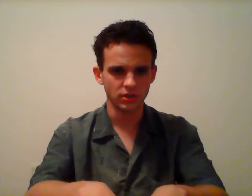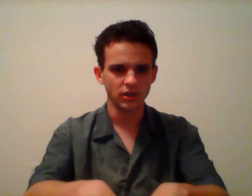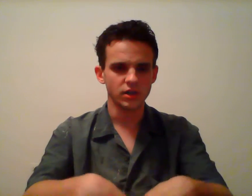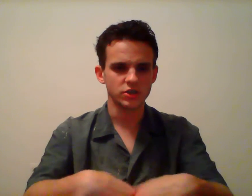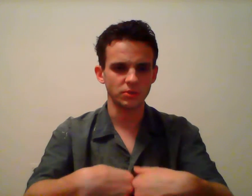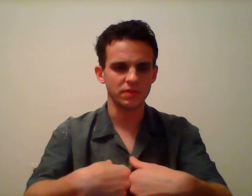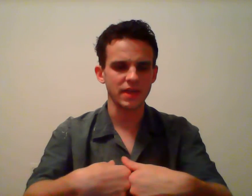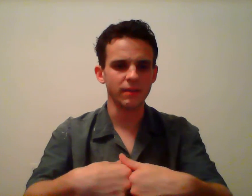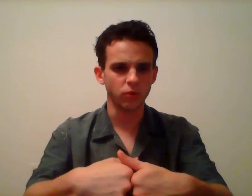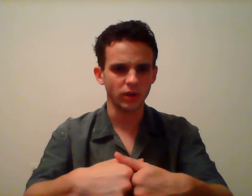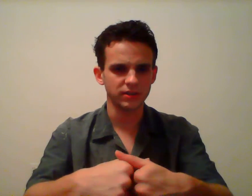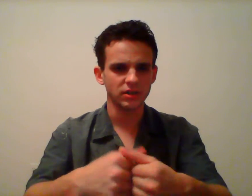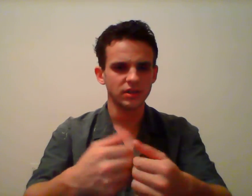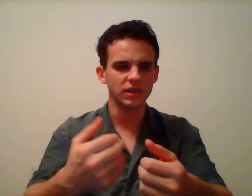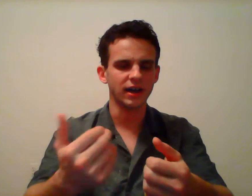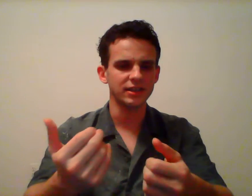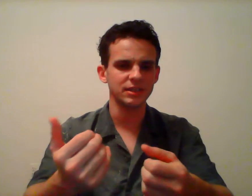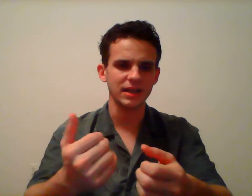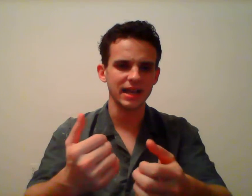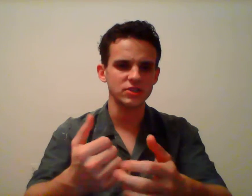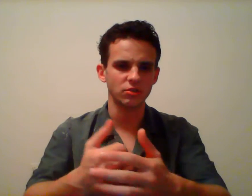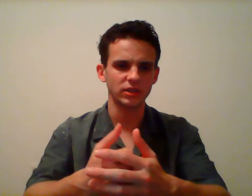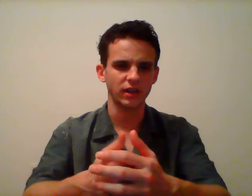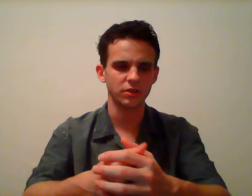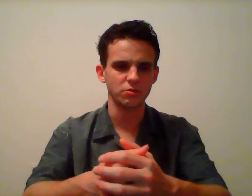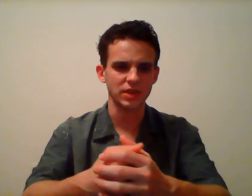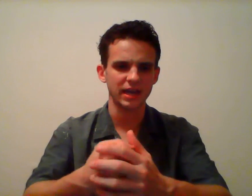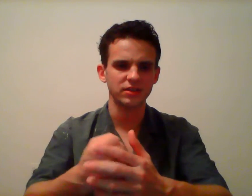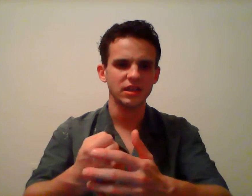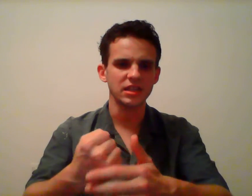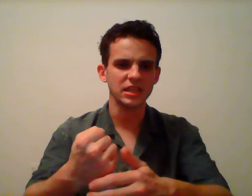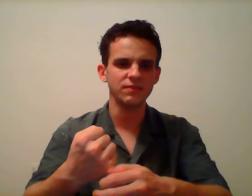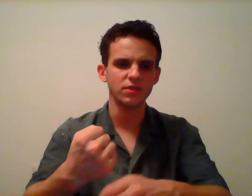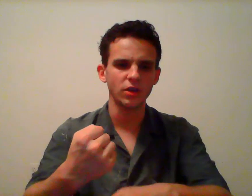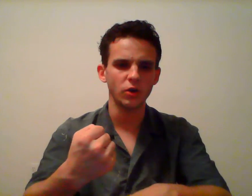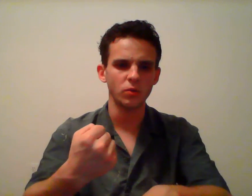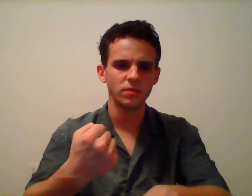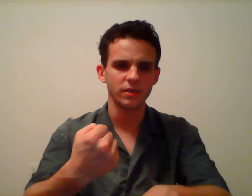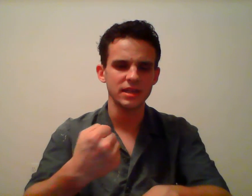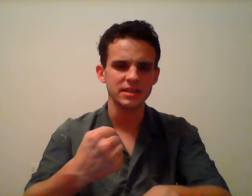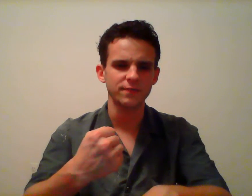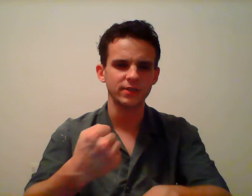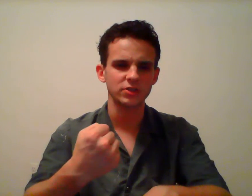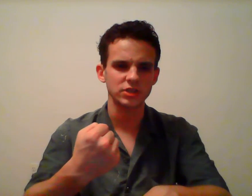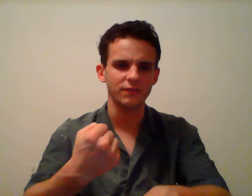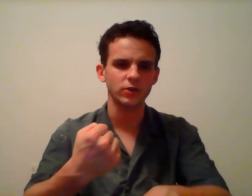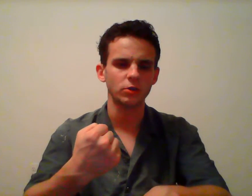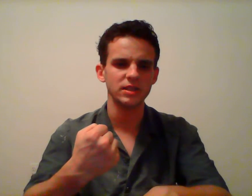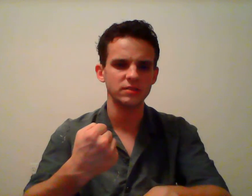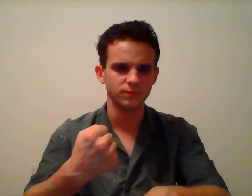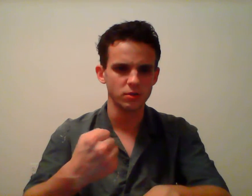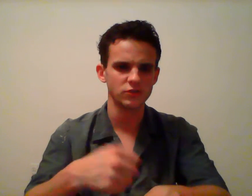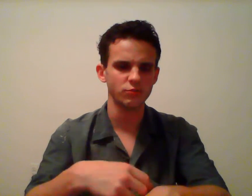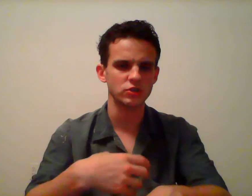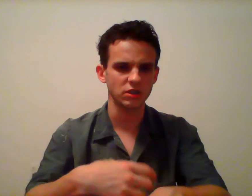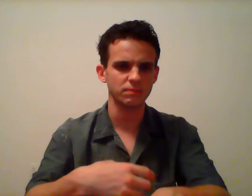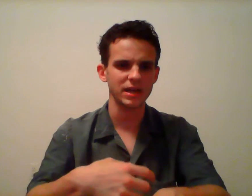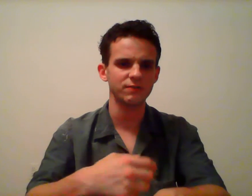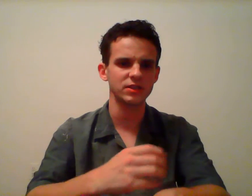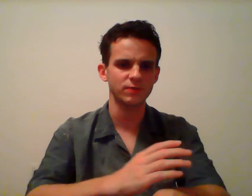So at that point, the Khan team can certainly argue that even though there is a philosophical reason for this from a strict benefits